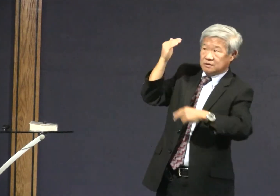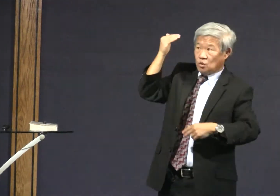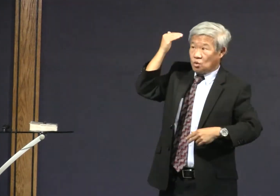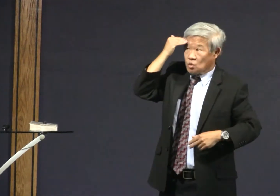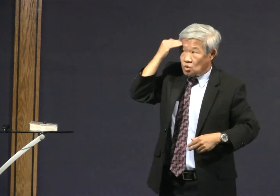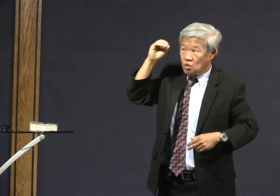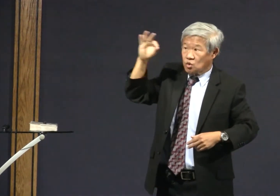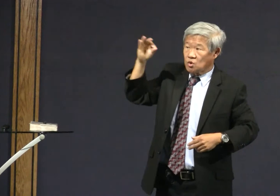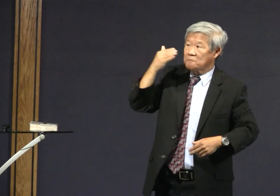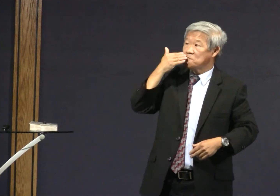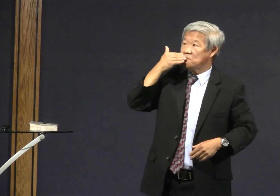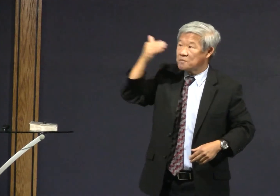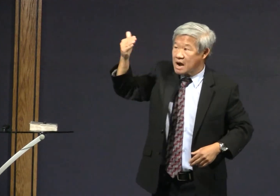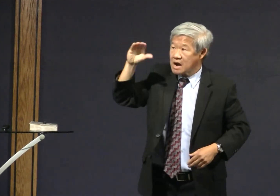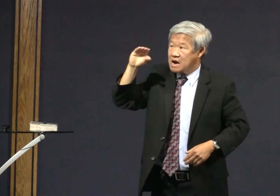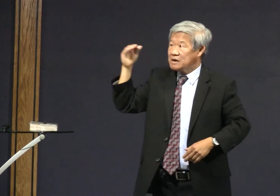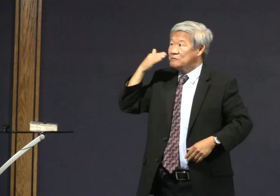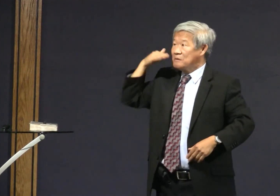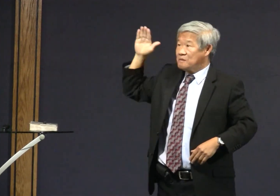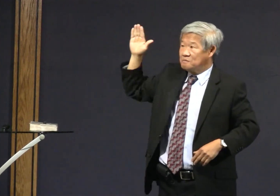middle, all the knowledge of good and evil.